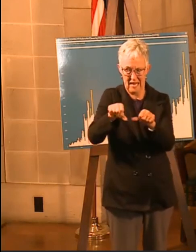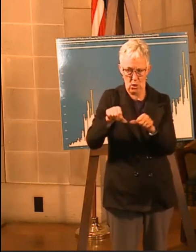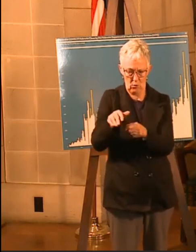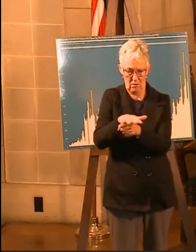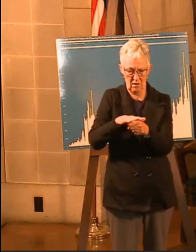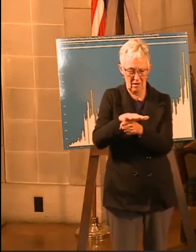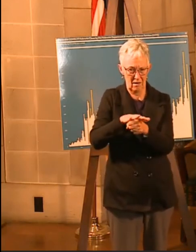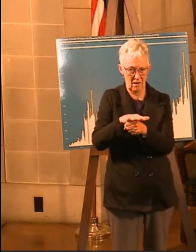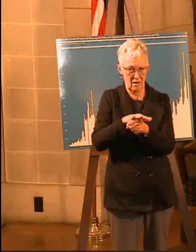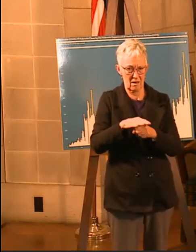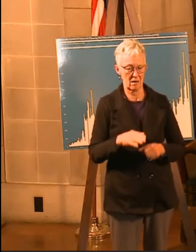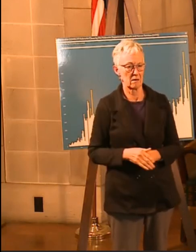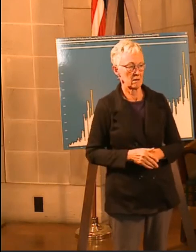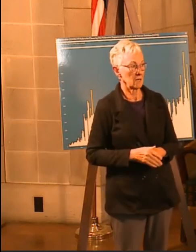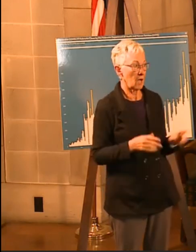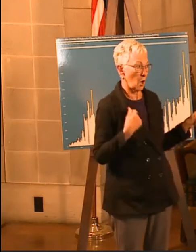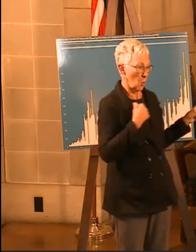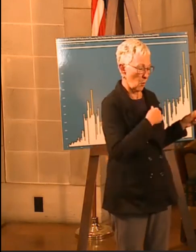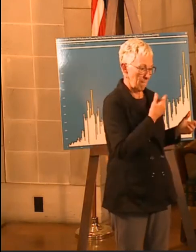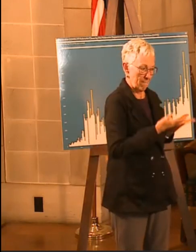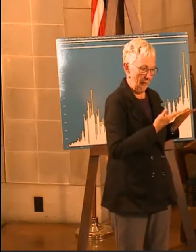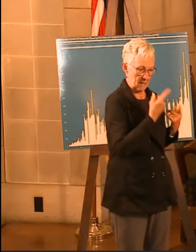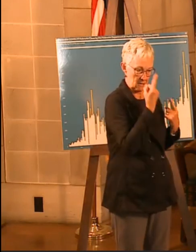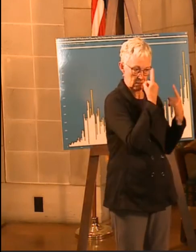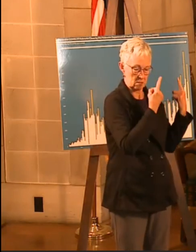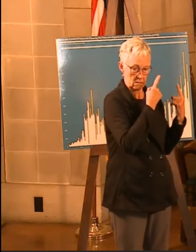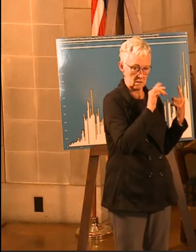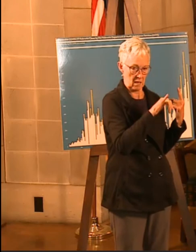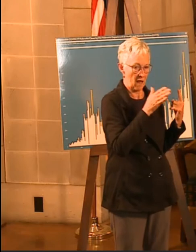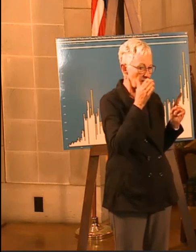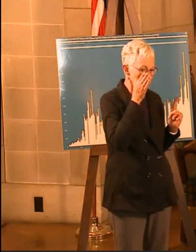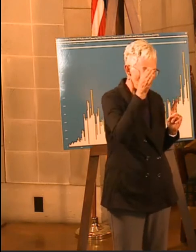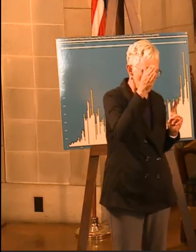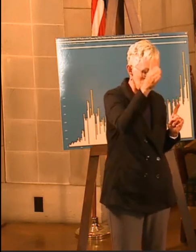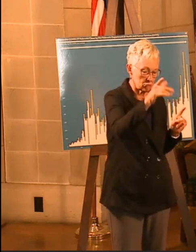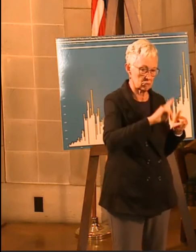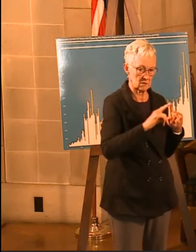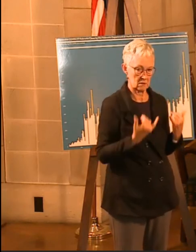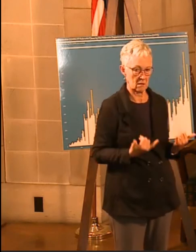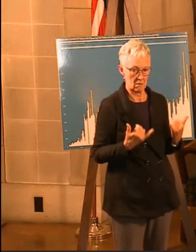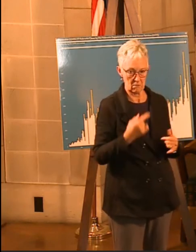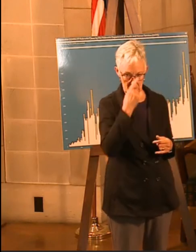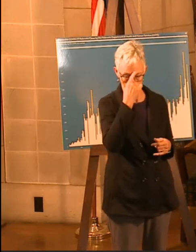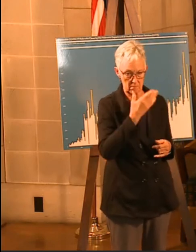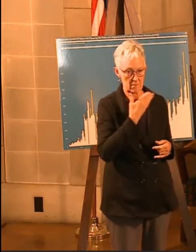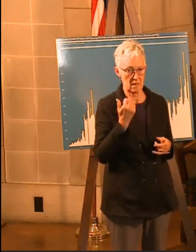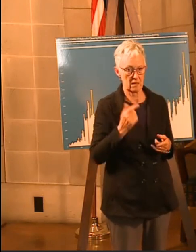something that we will consider maybe in the future, but for now we thought it was best just to keep it within systems.